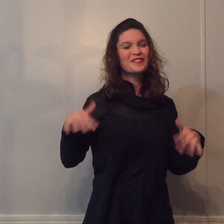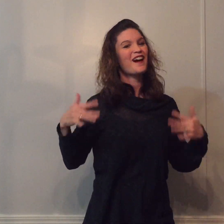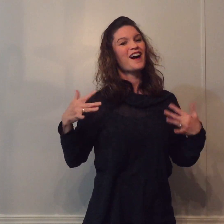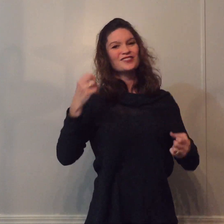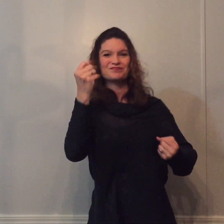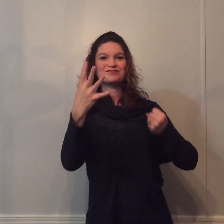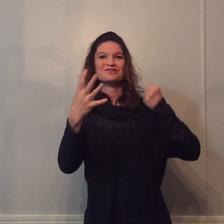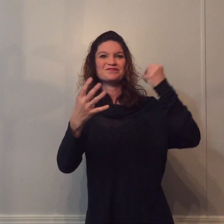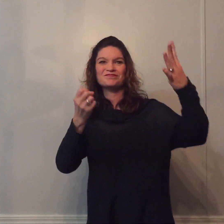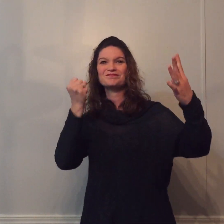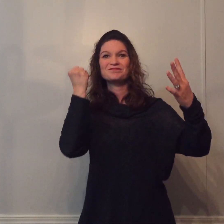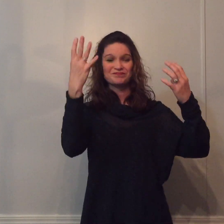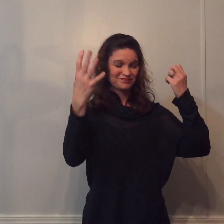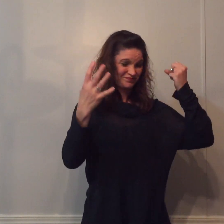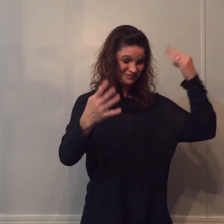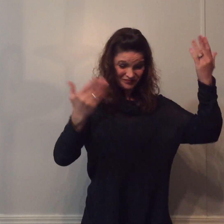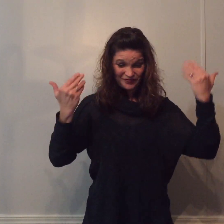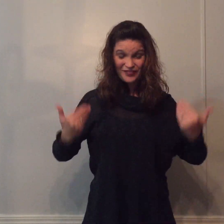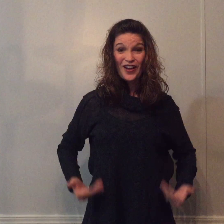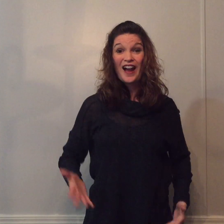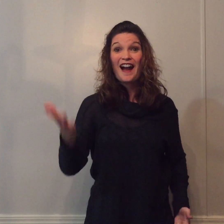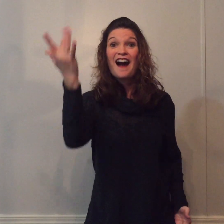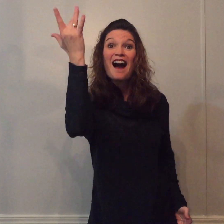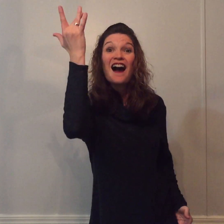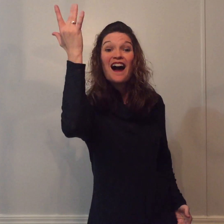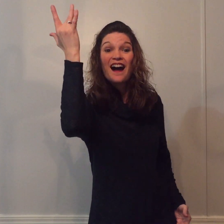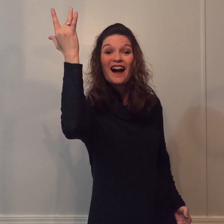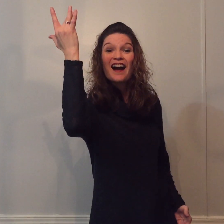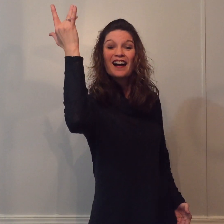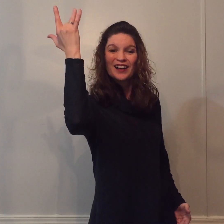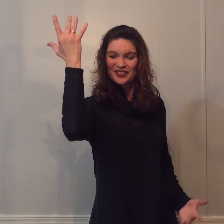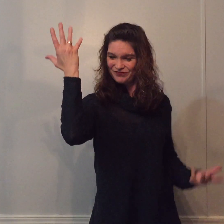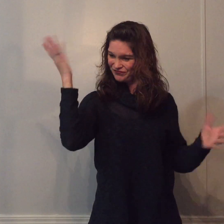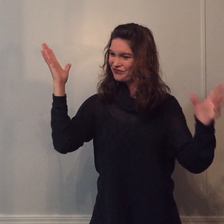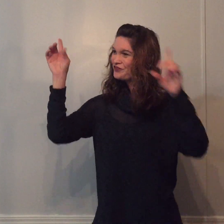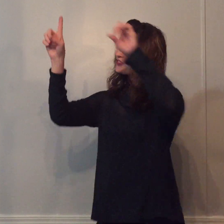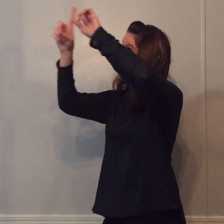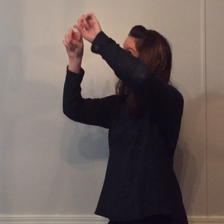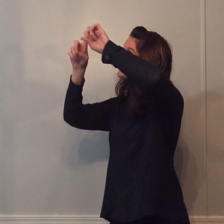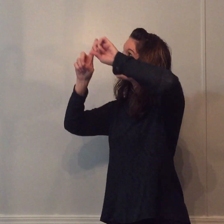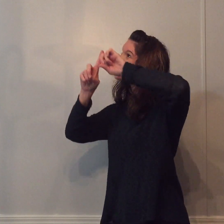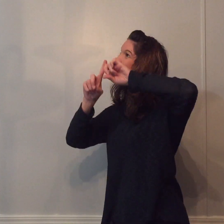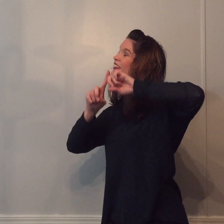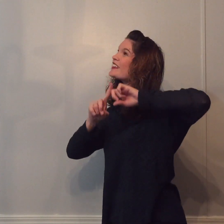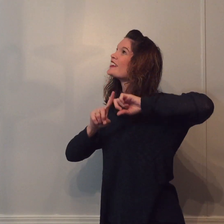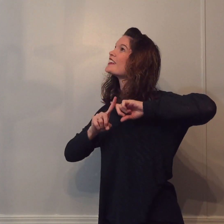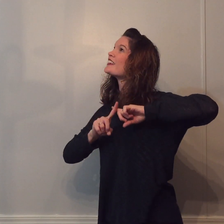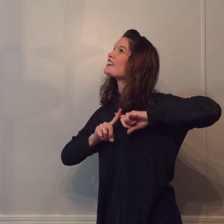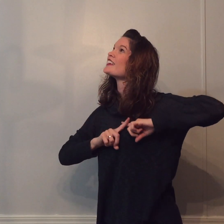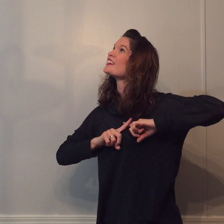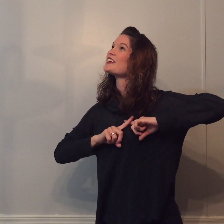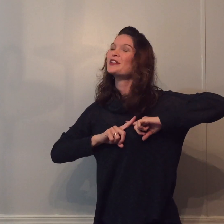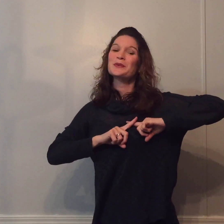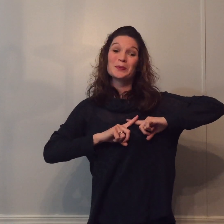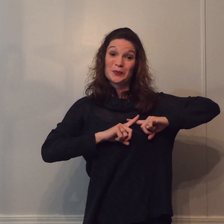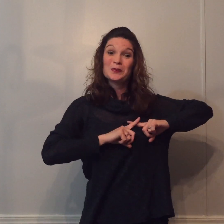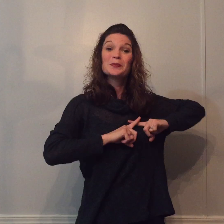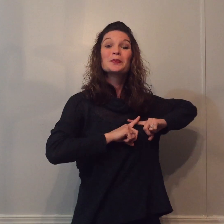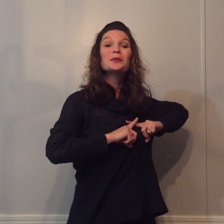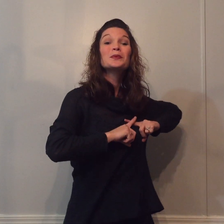I see. I see. I'm with you. Well, his